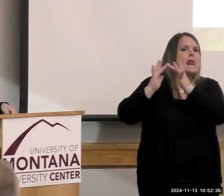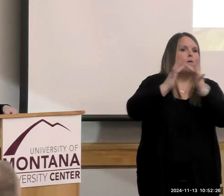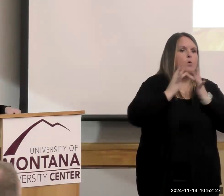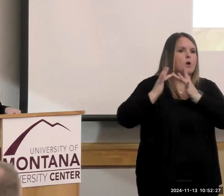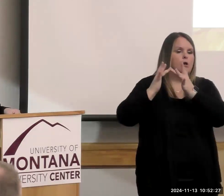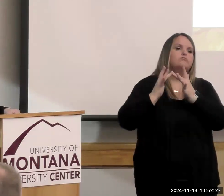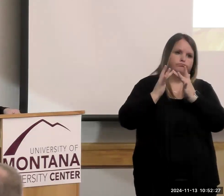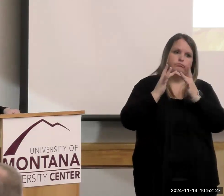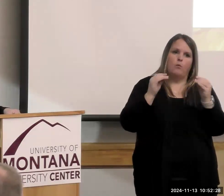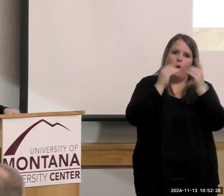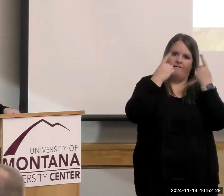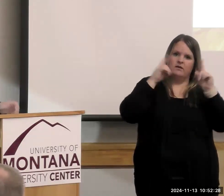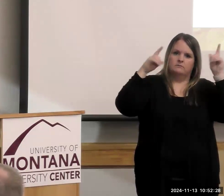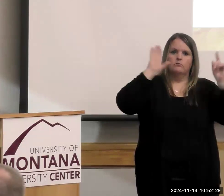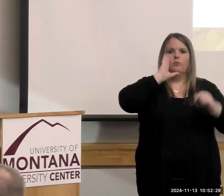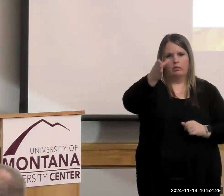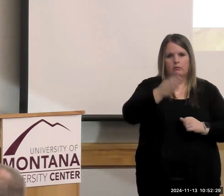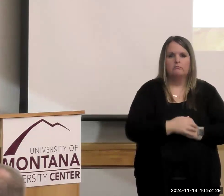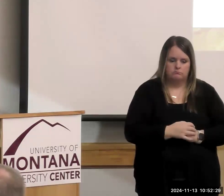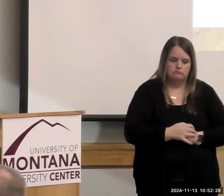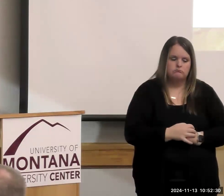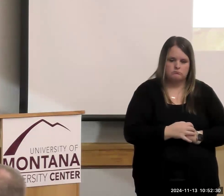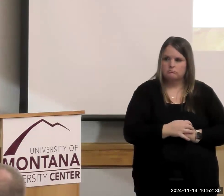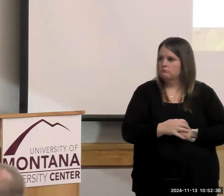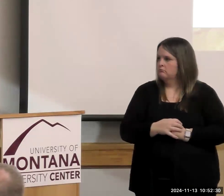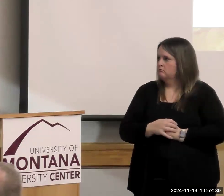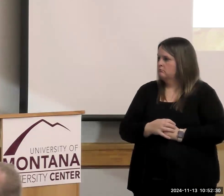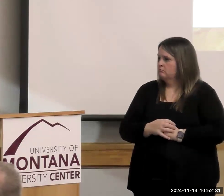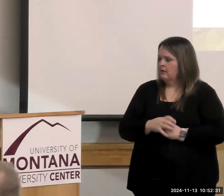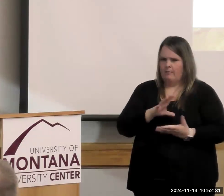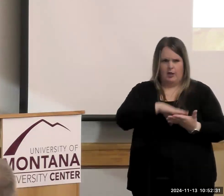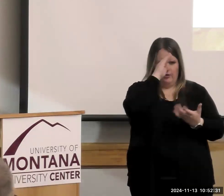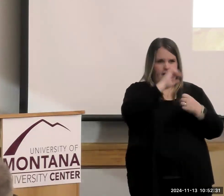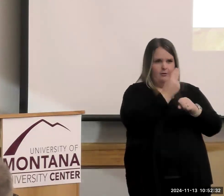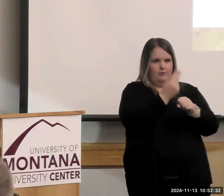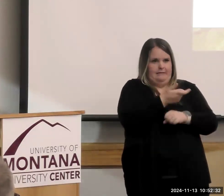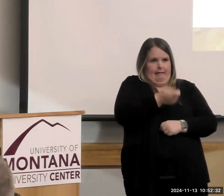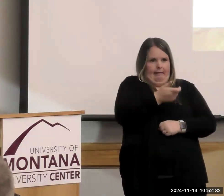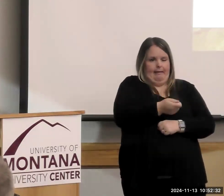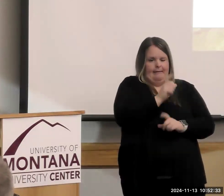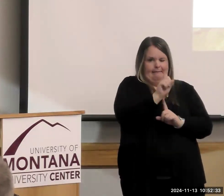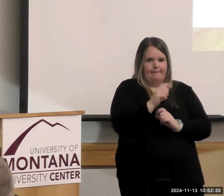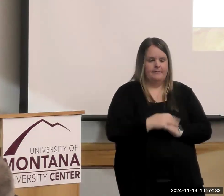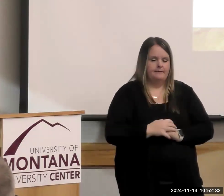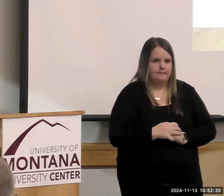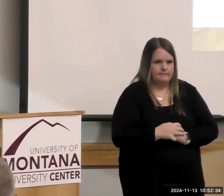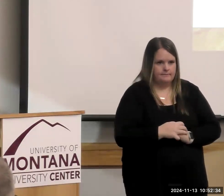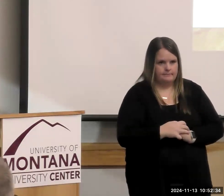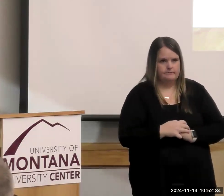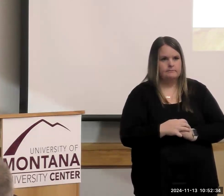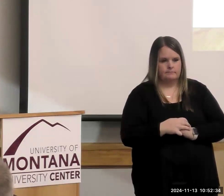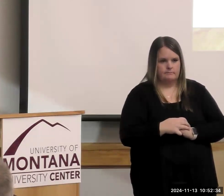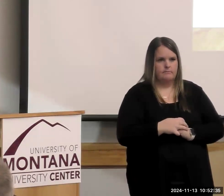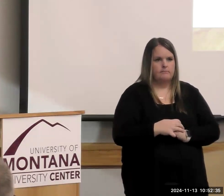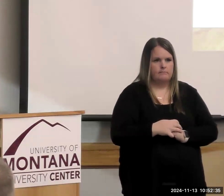So we're going to learn how to use this thing. This is an overview.